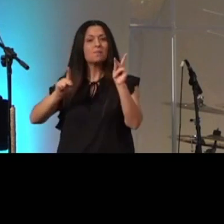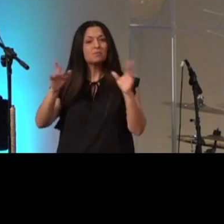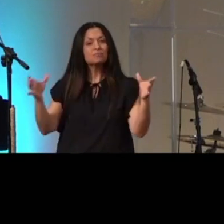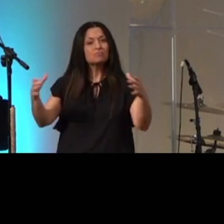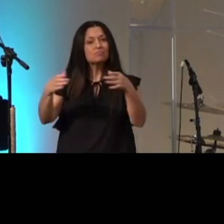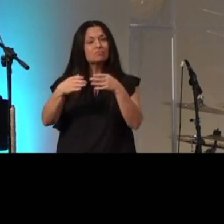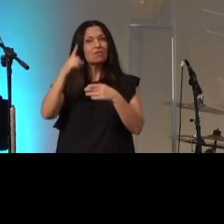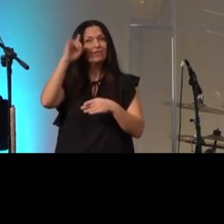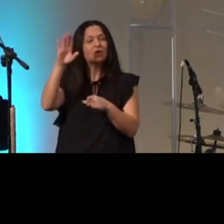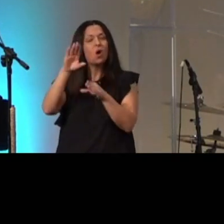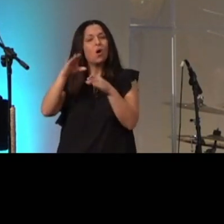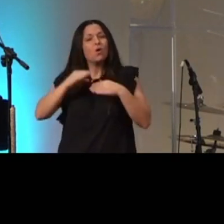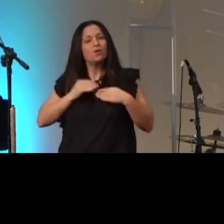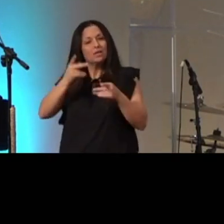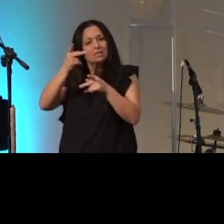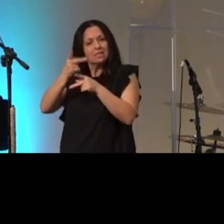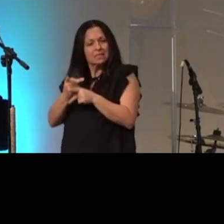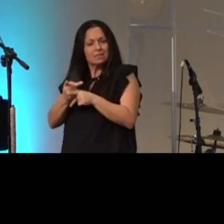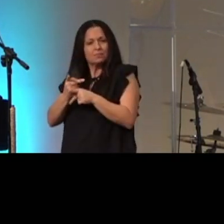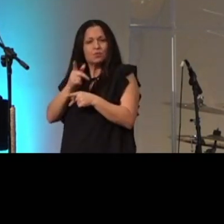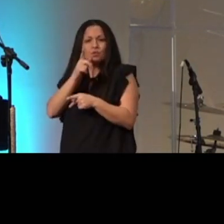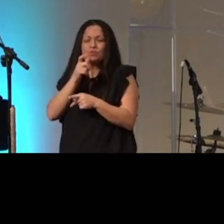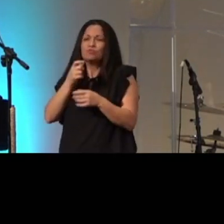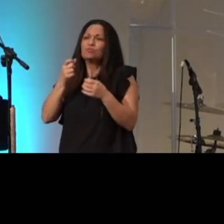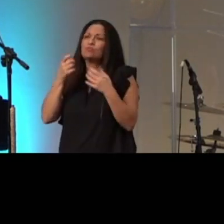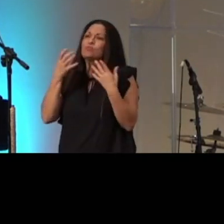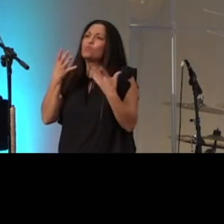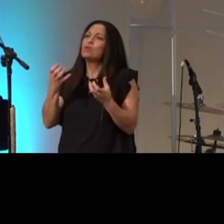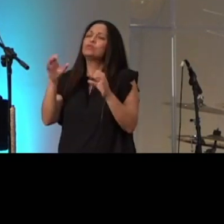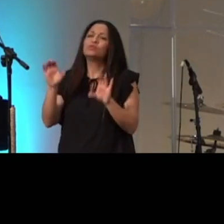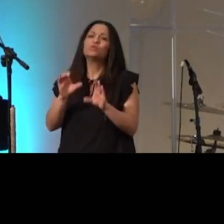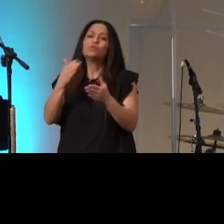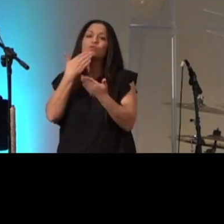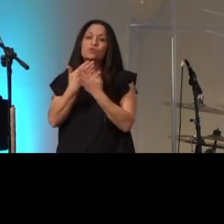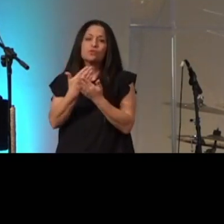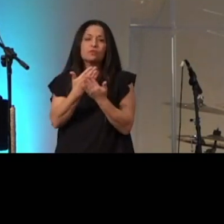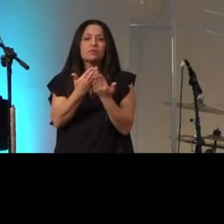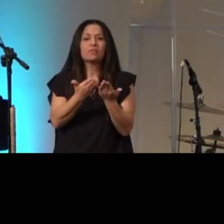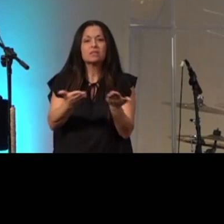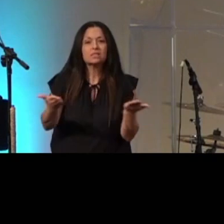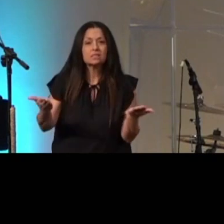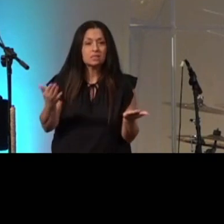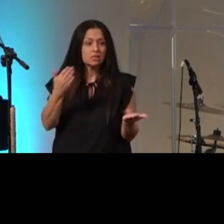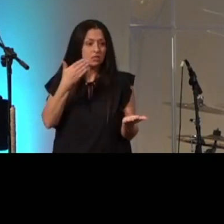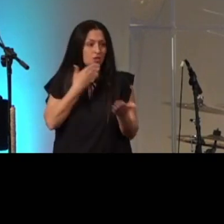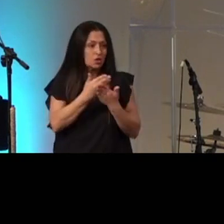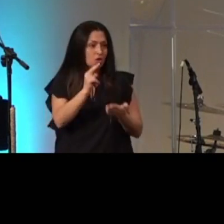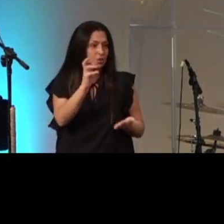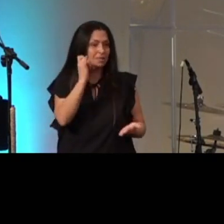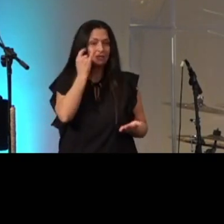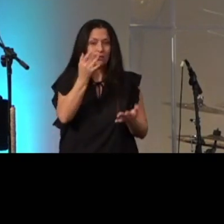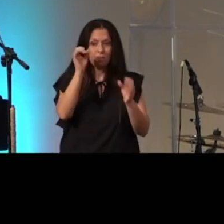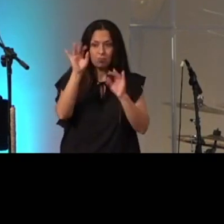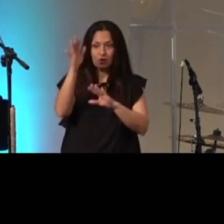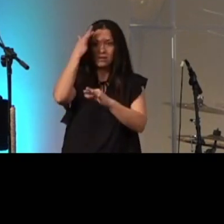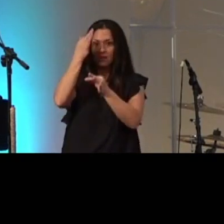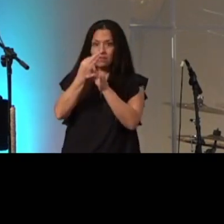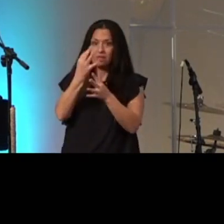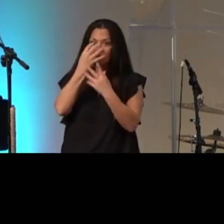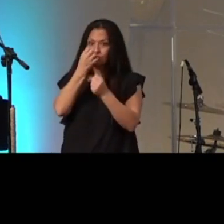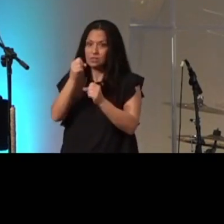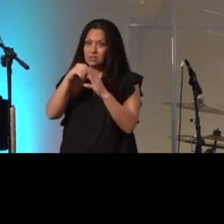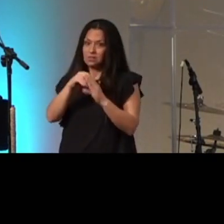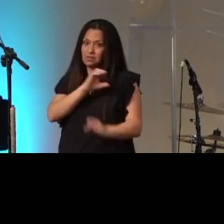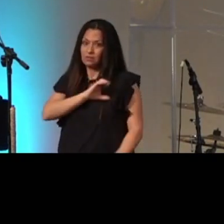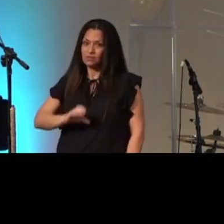for his own possession who are zealous for good works the good news is if you put your faith and trust in Christ that he has literally made